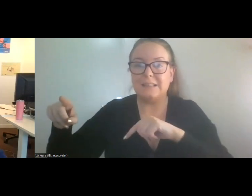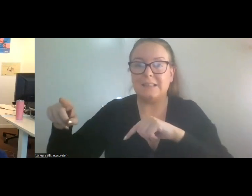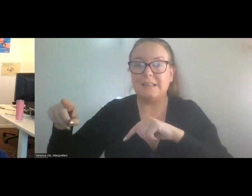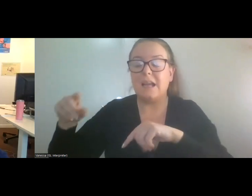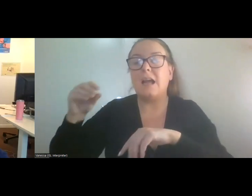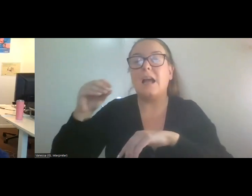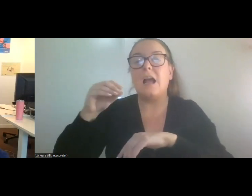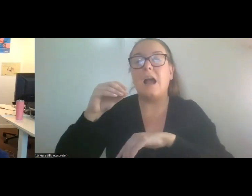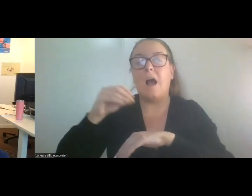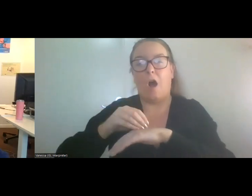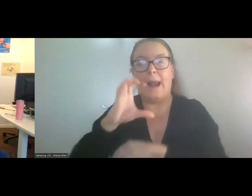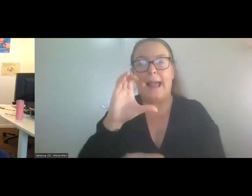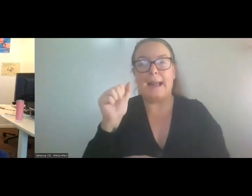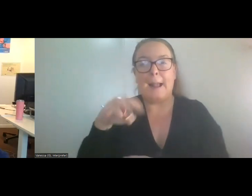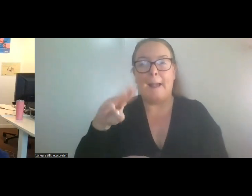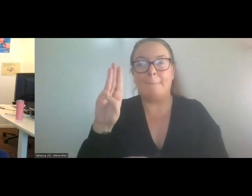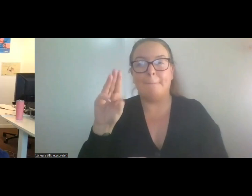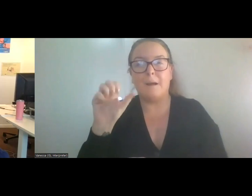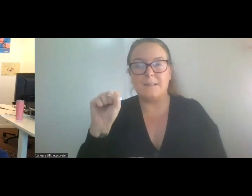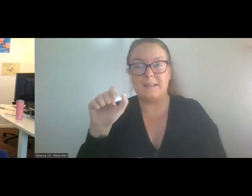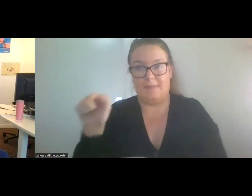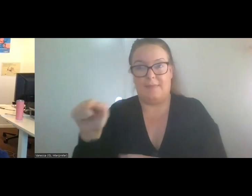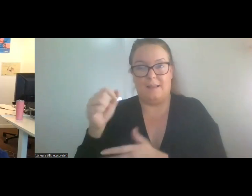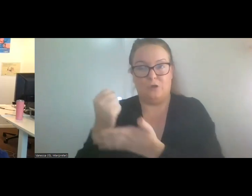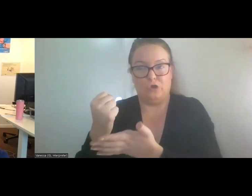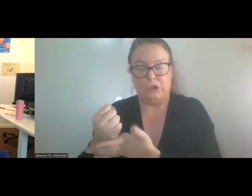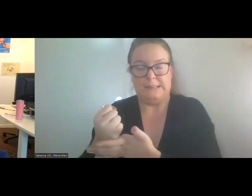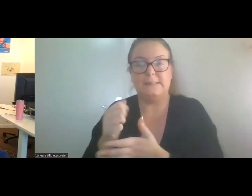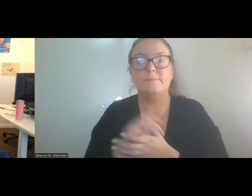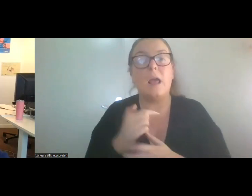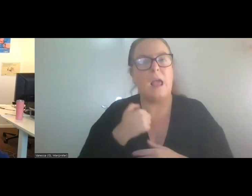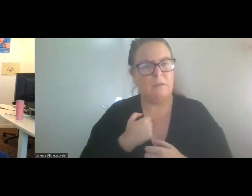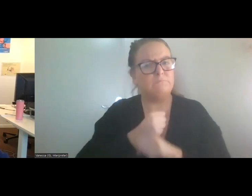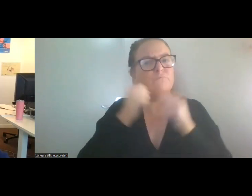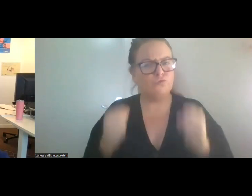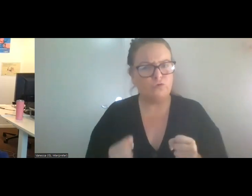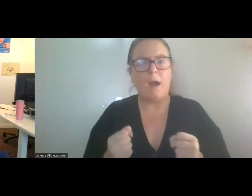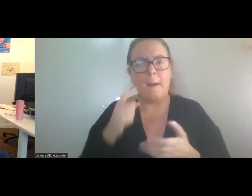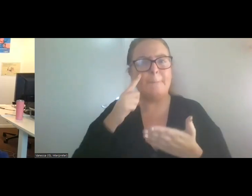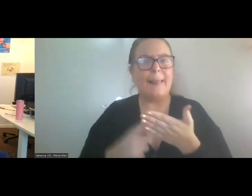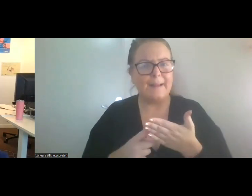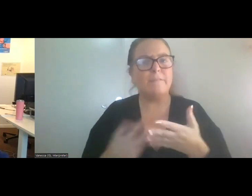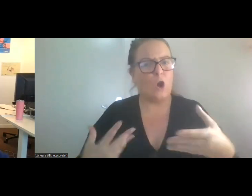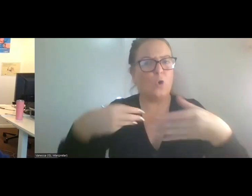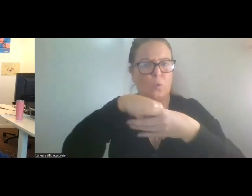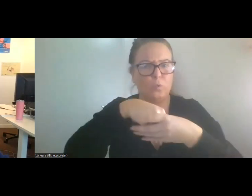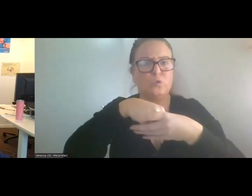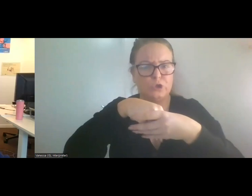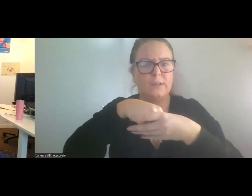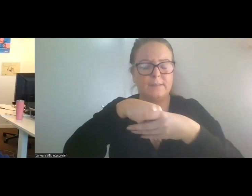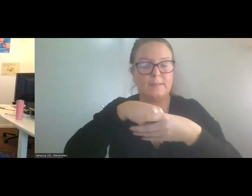I am a firm believer in inclusion. I am benefits